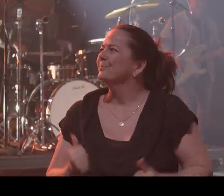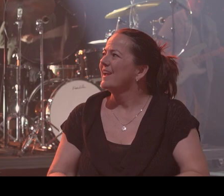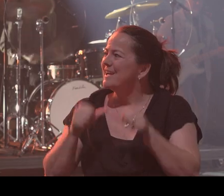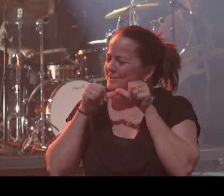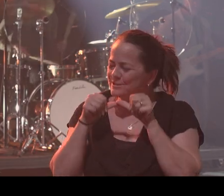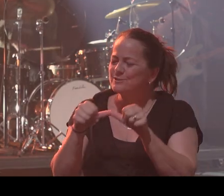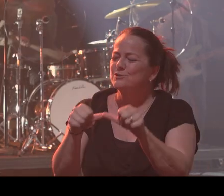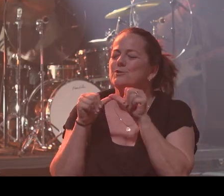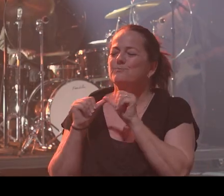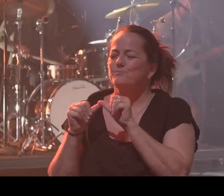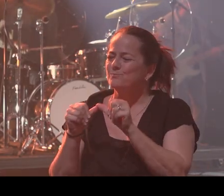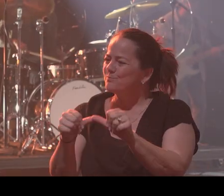Did I welcome here?